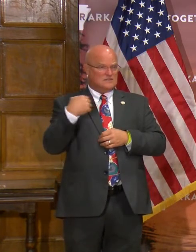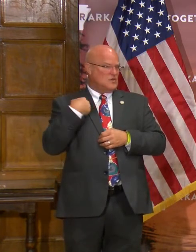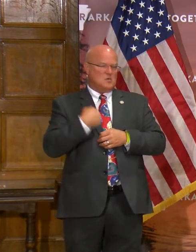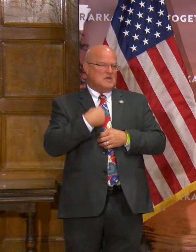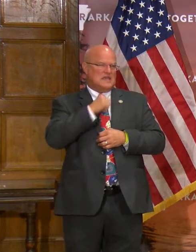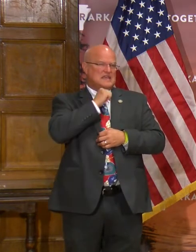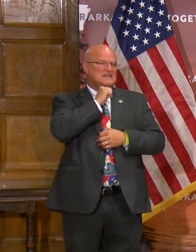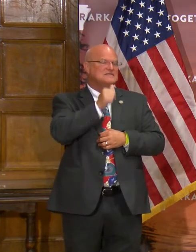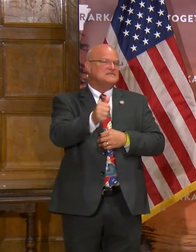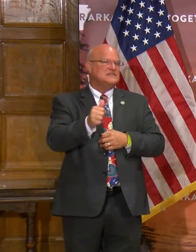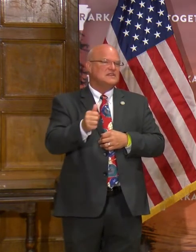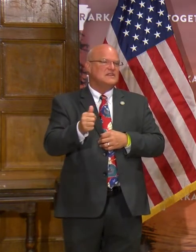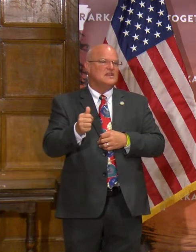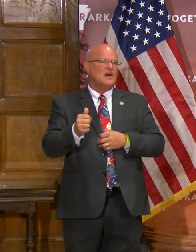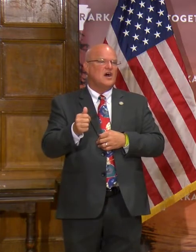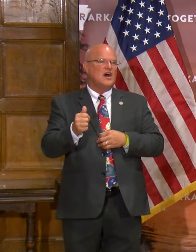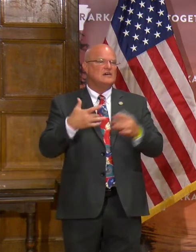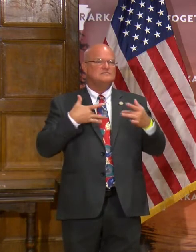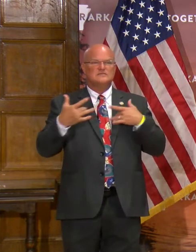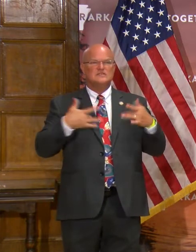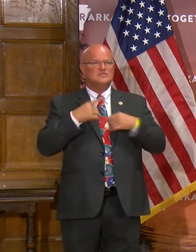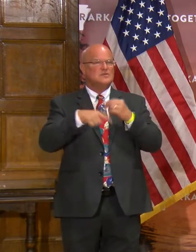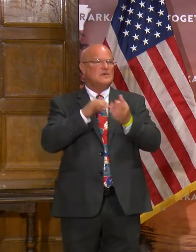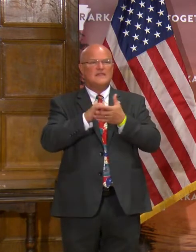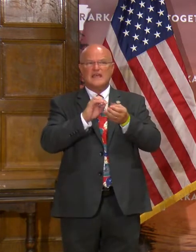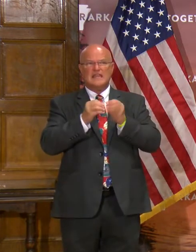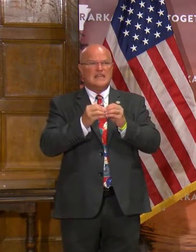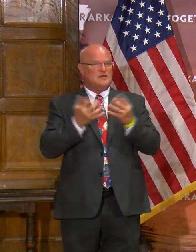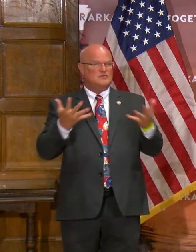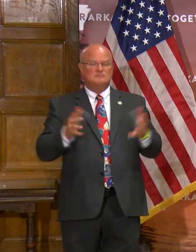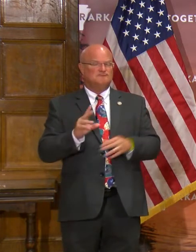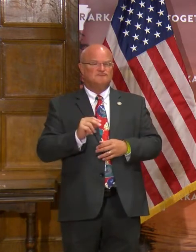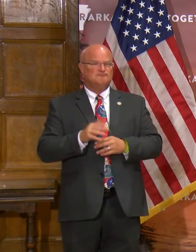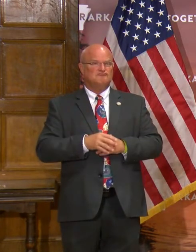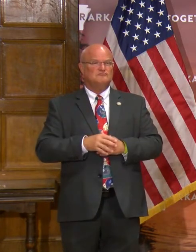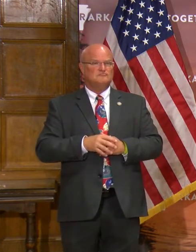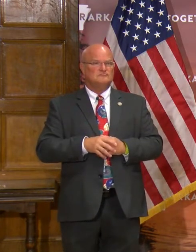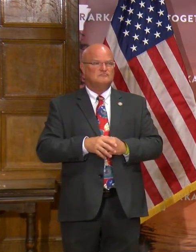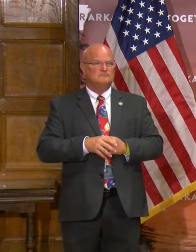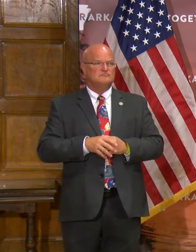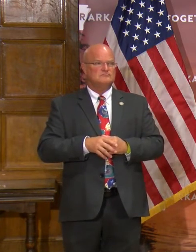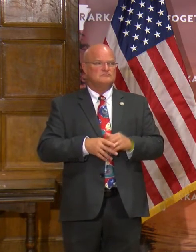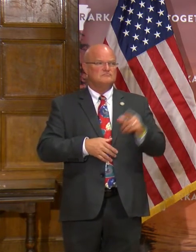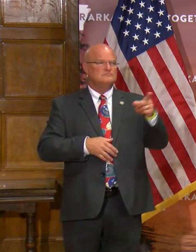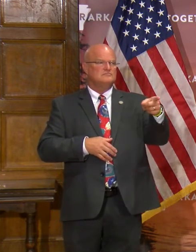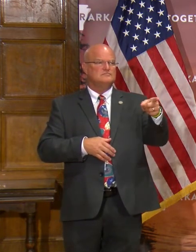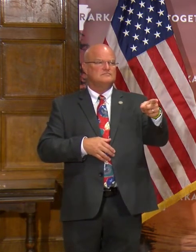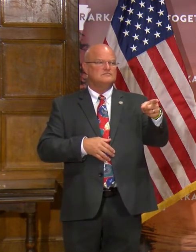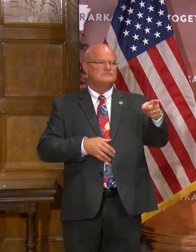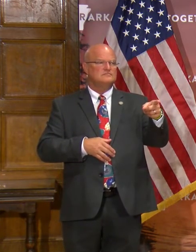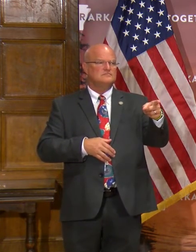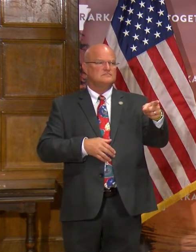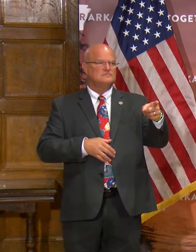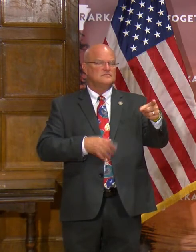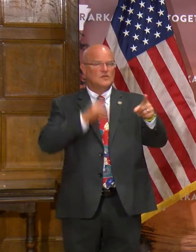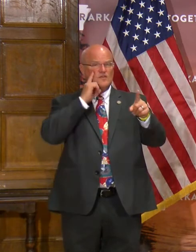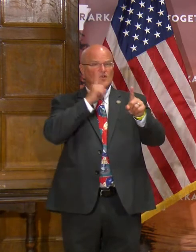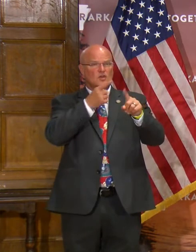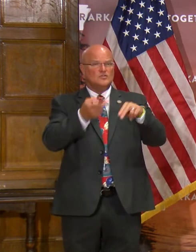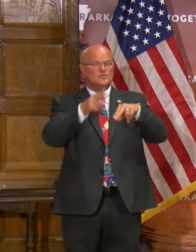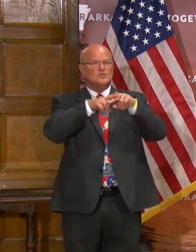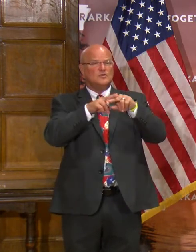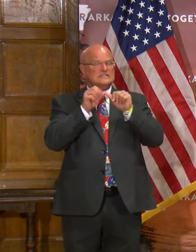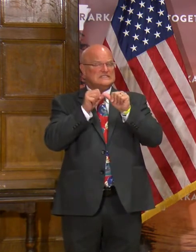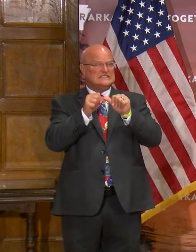not been concerned about that number particularly. Yes? For the goal to increase